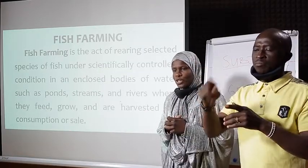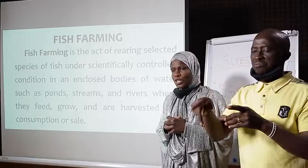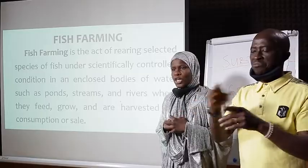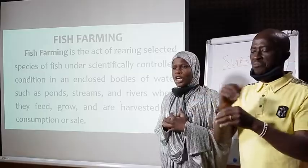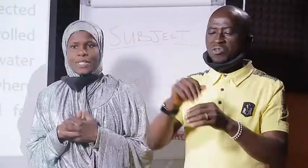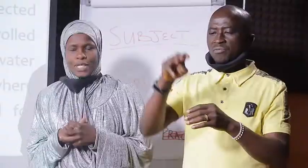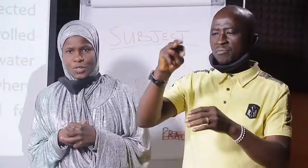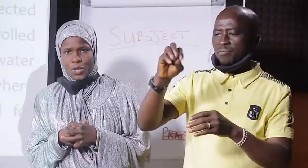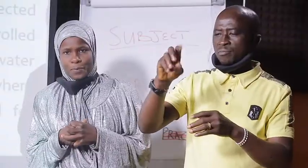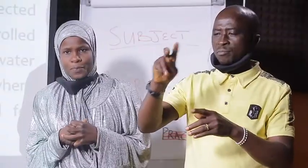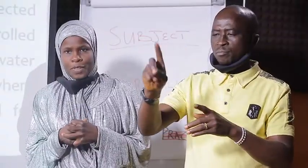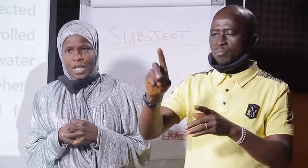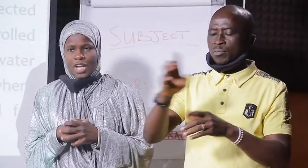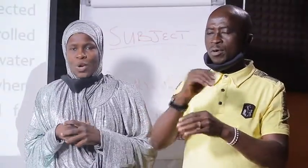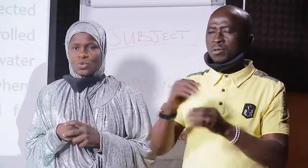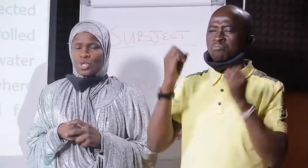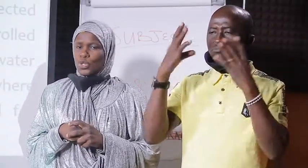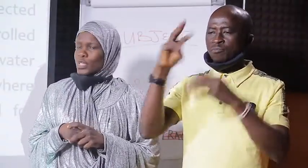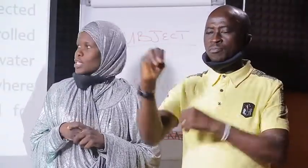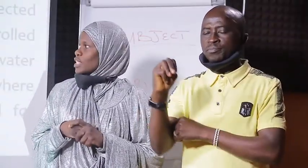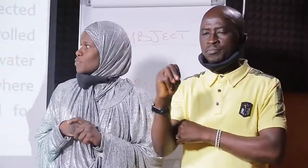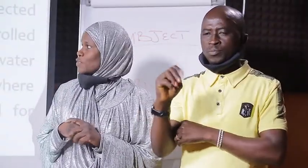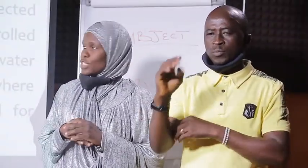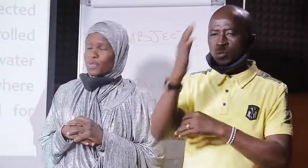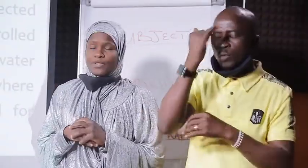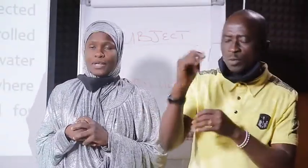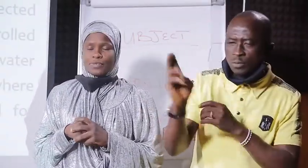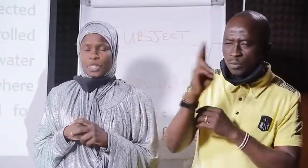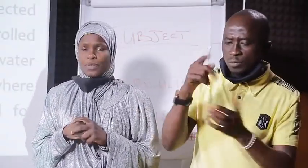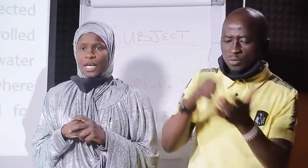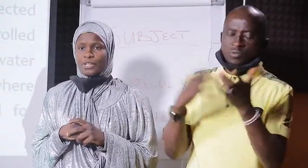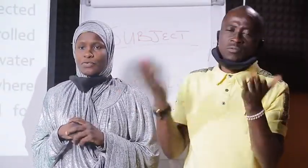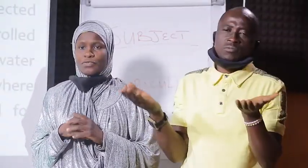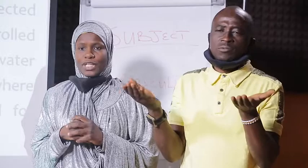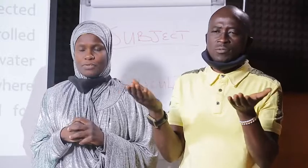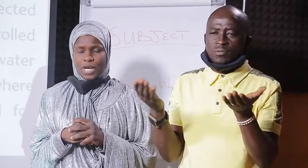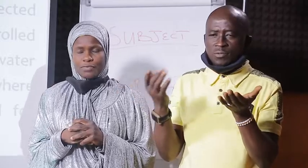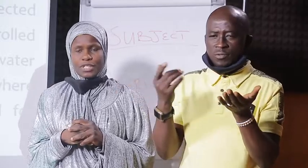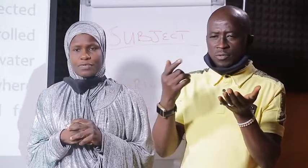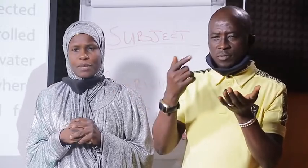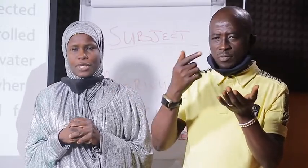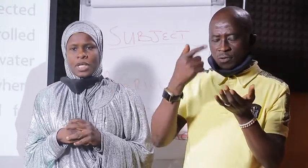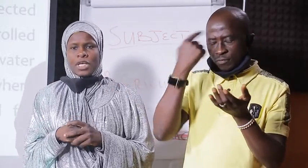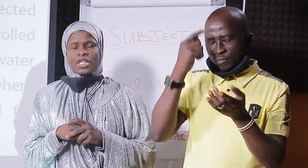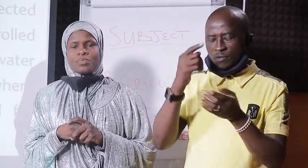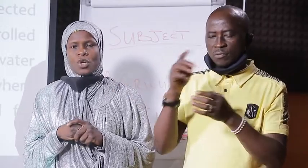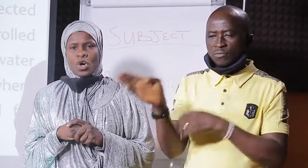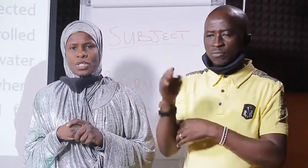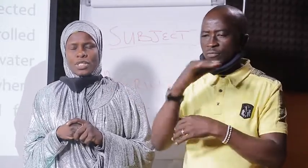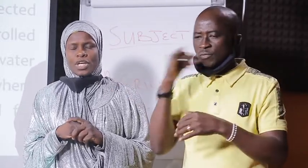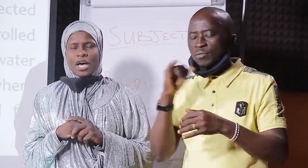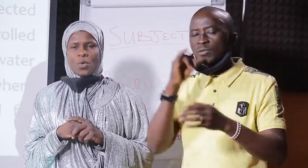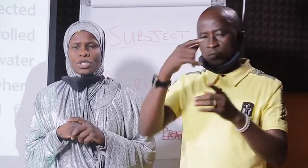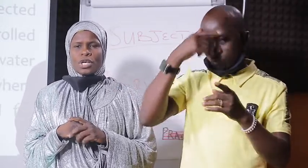we have mudfish, etc. And why do we use these fish specifically for fish farming? It's